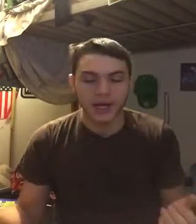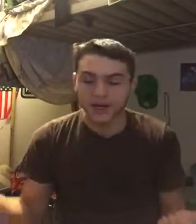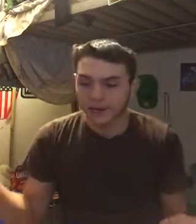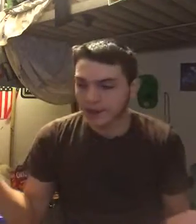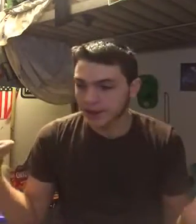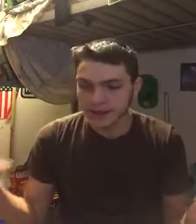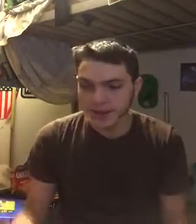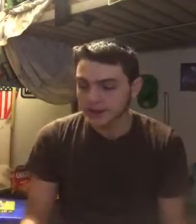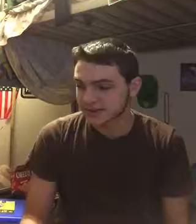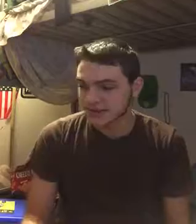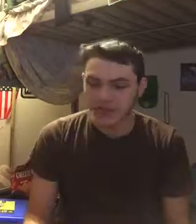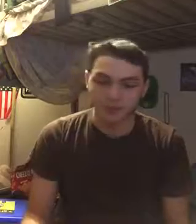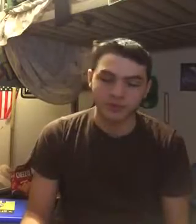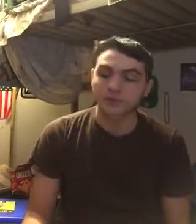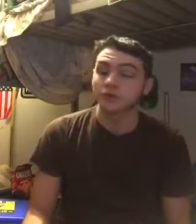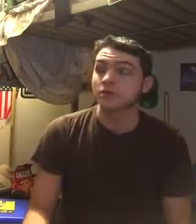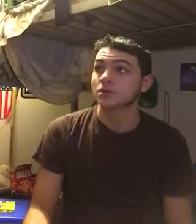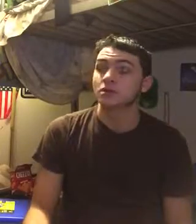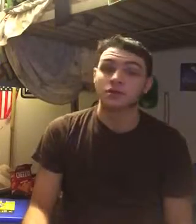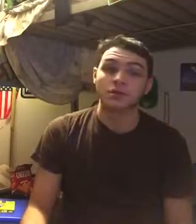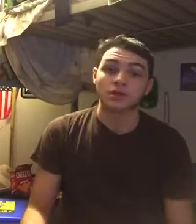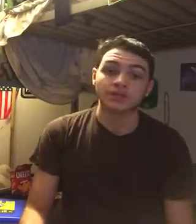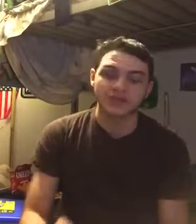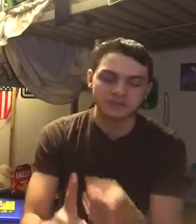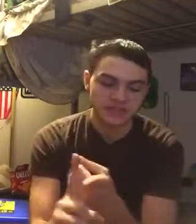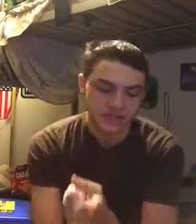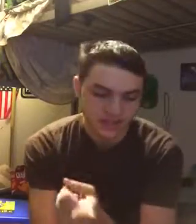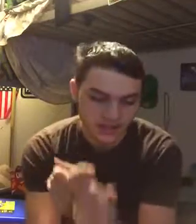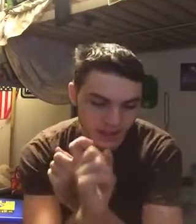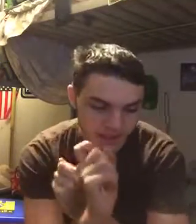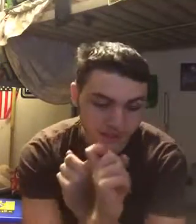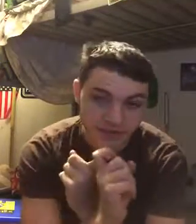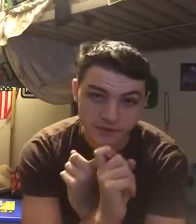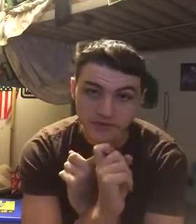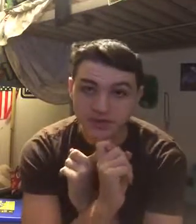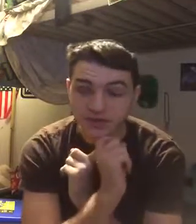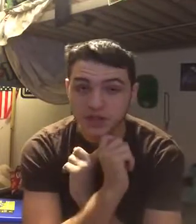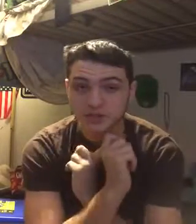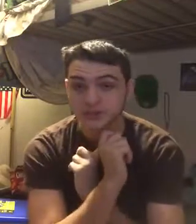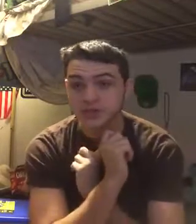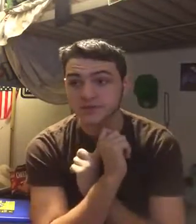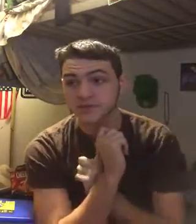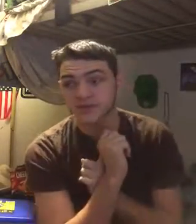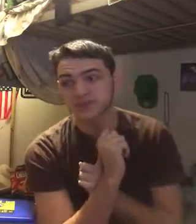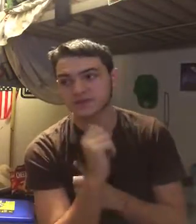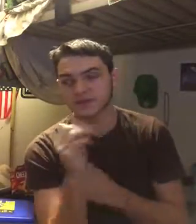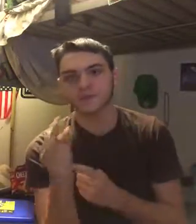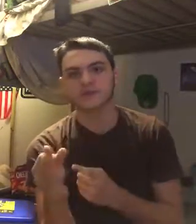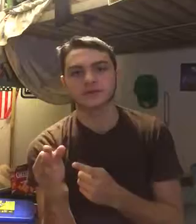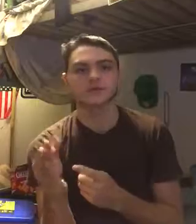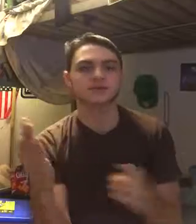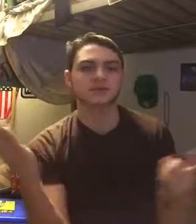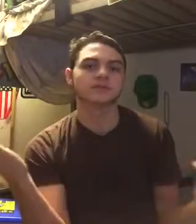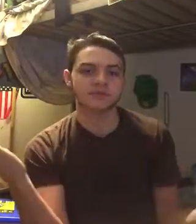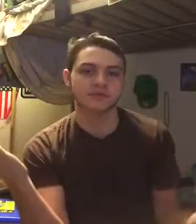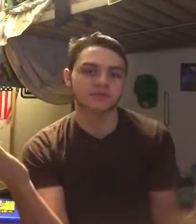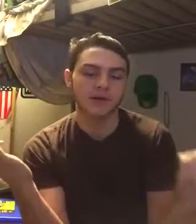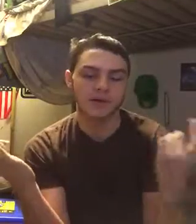I could see a couple. Send them to LA for the Chargers because Phillip Rivers is probably